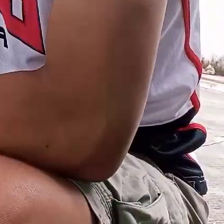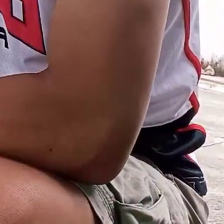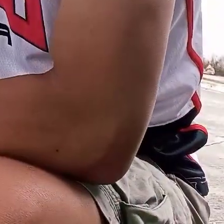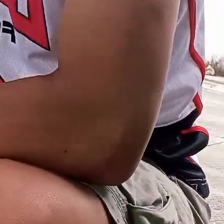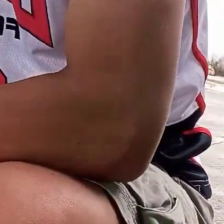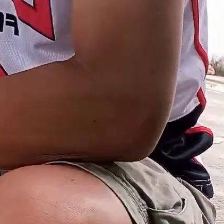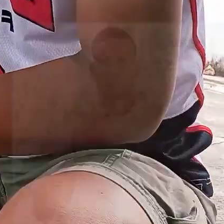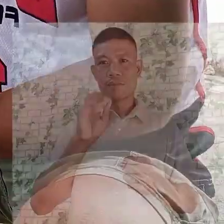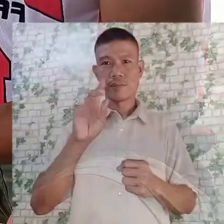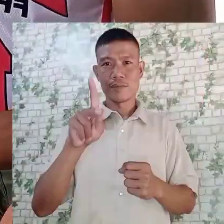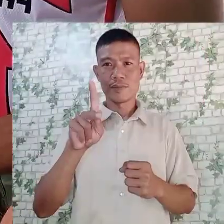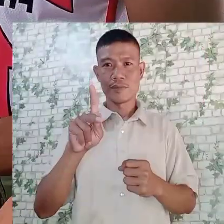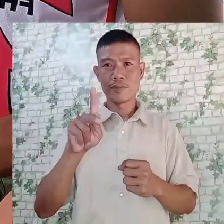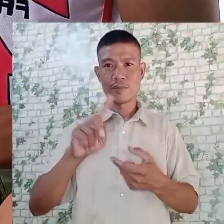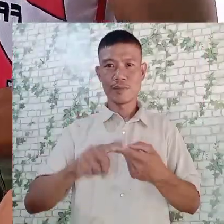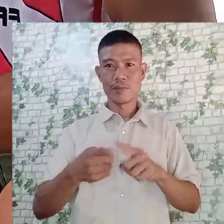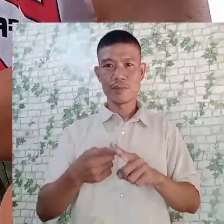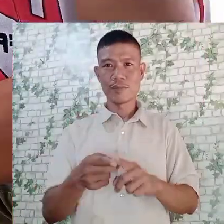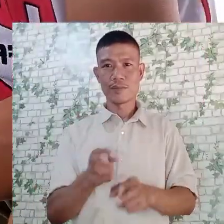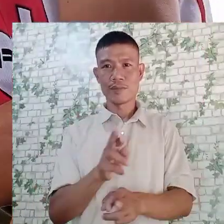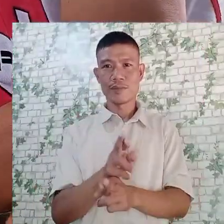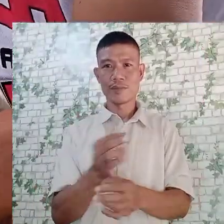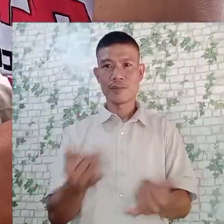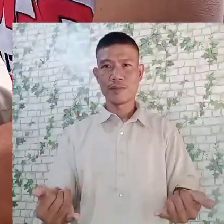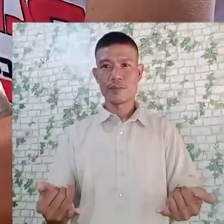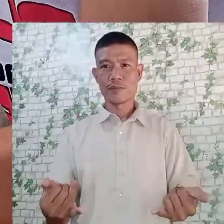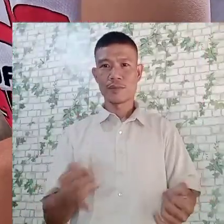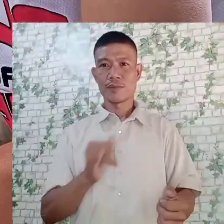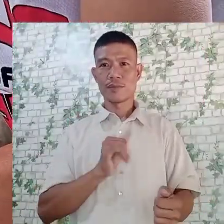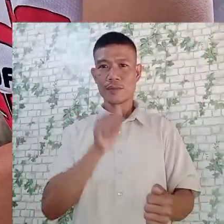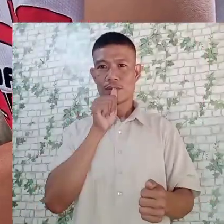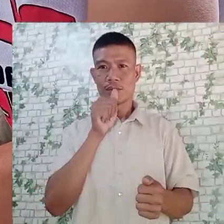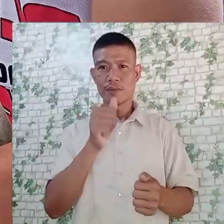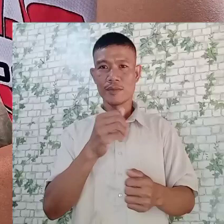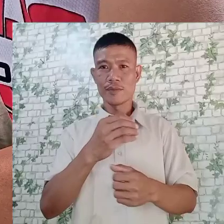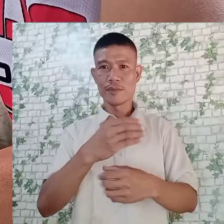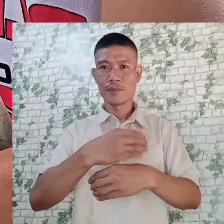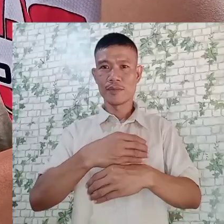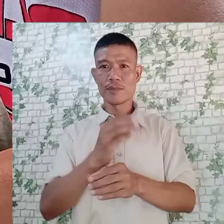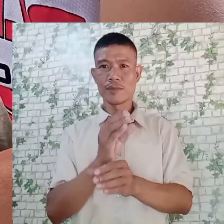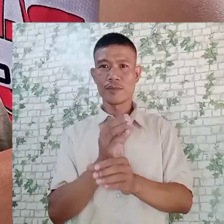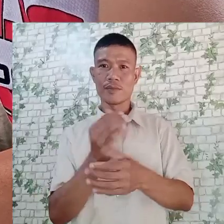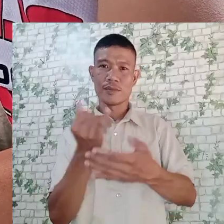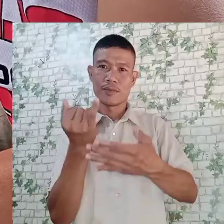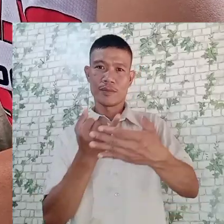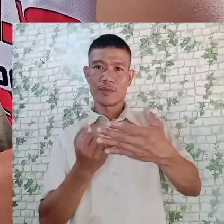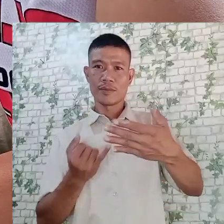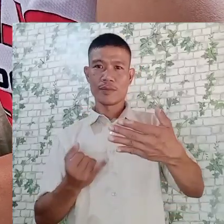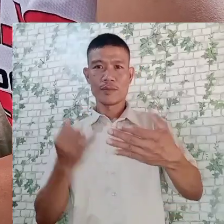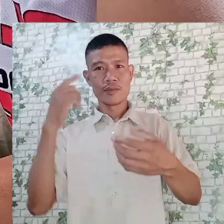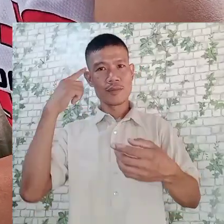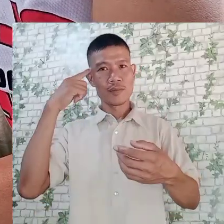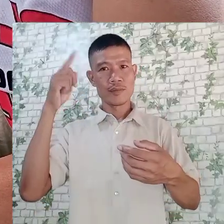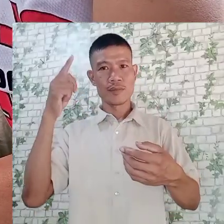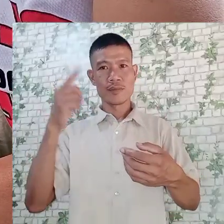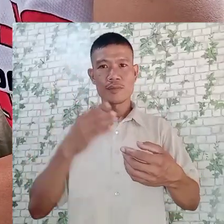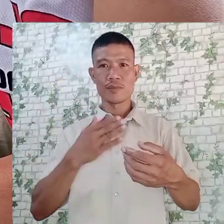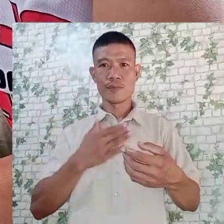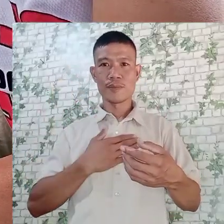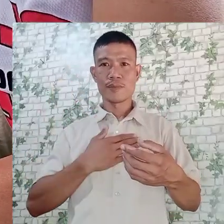Okay guys, so right now, I am creating a sketch for the Belt